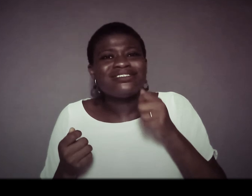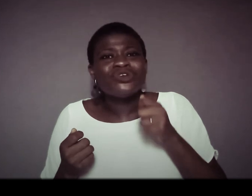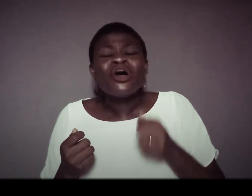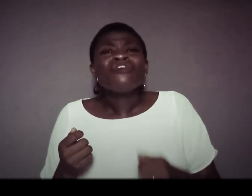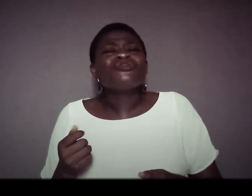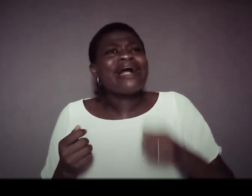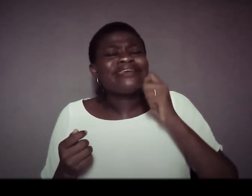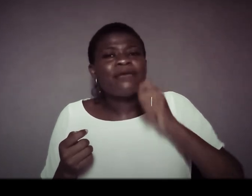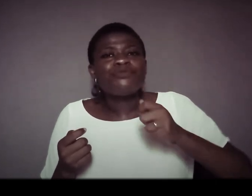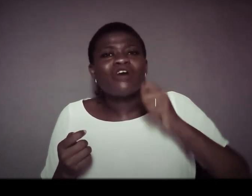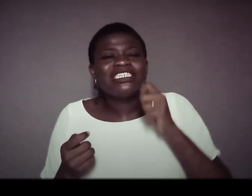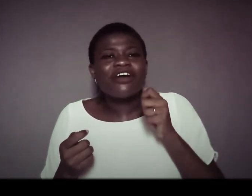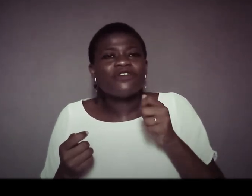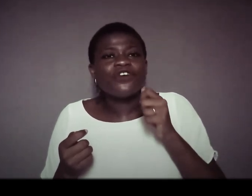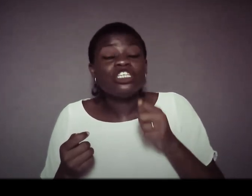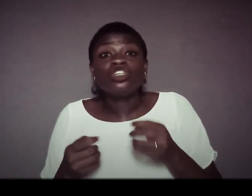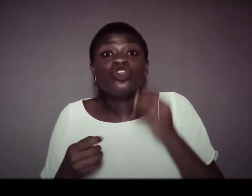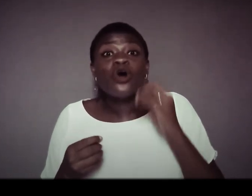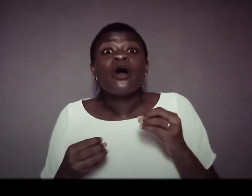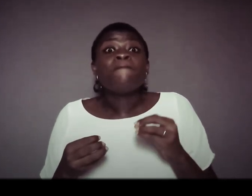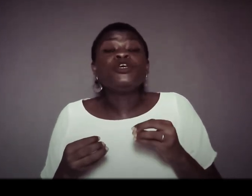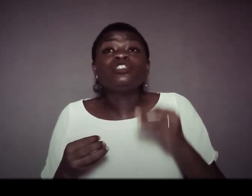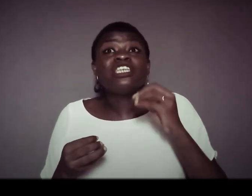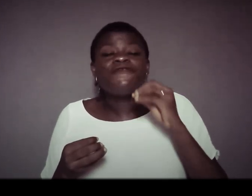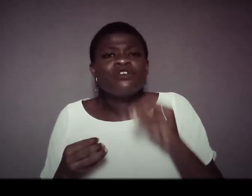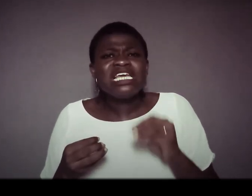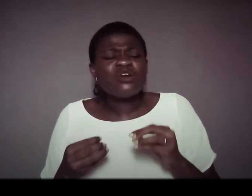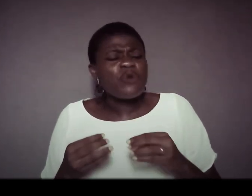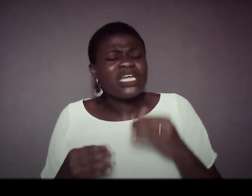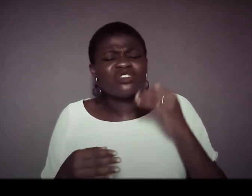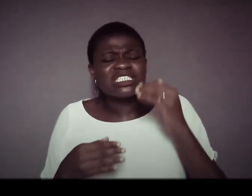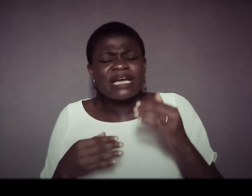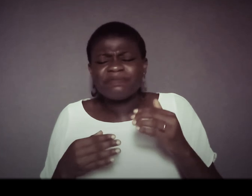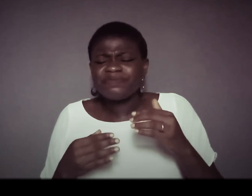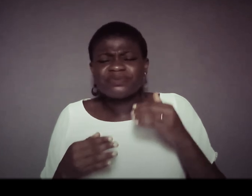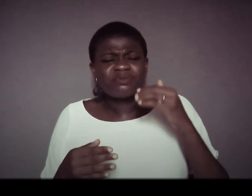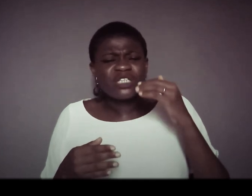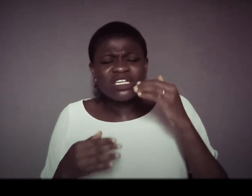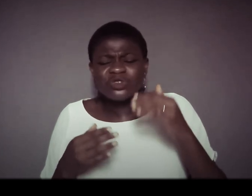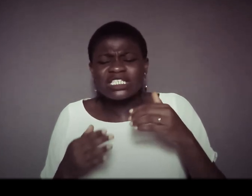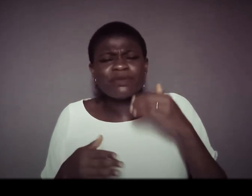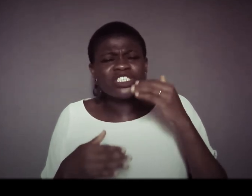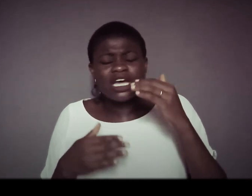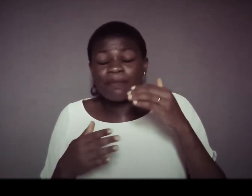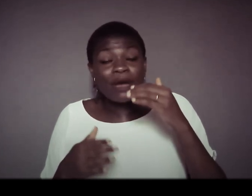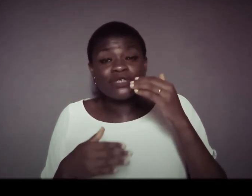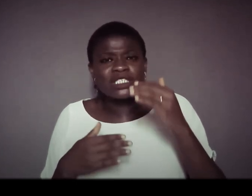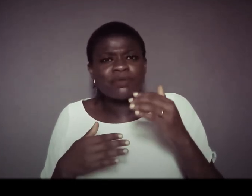you you can't keep running around for do you know beautifully when it was time it was approaching my wedding was approaching